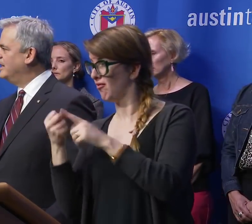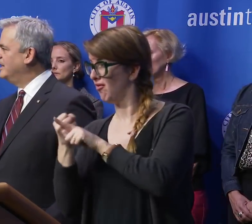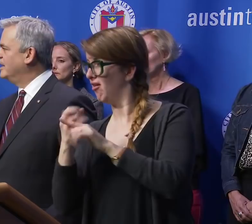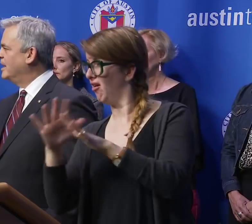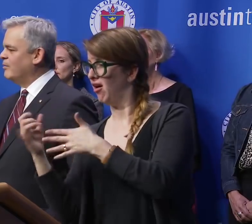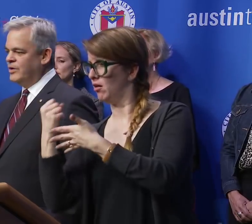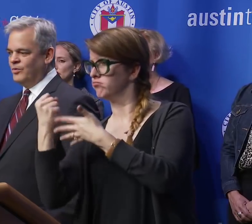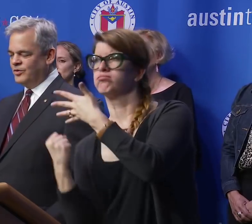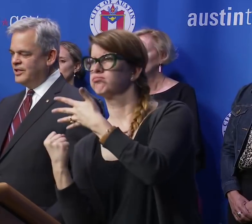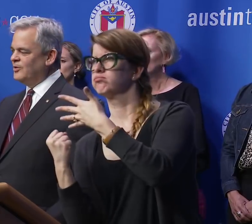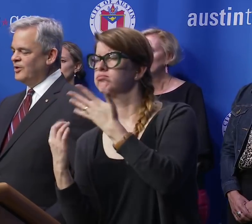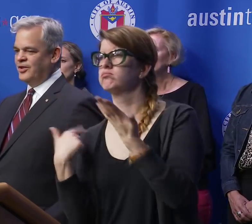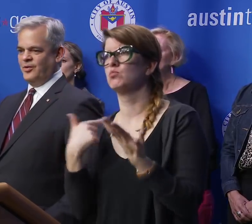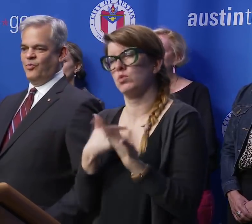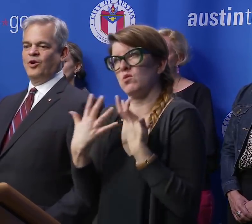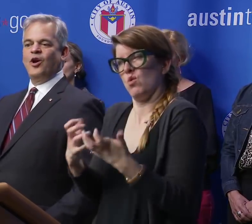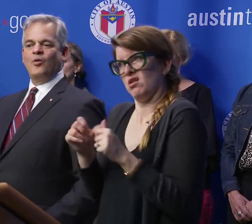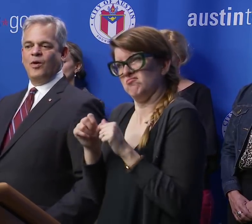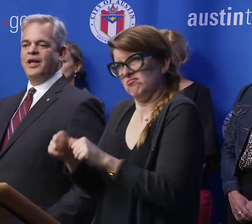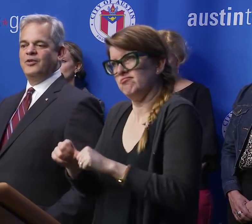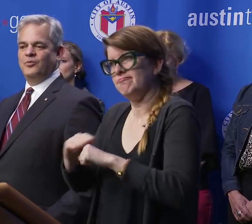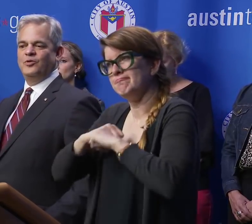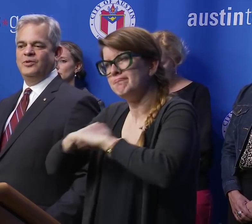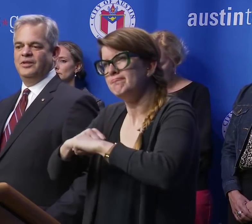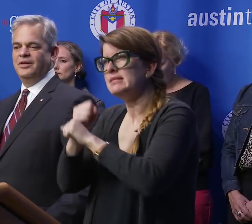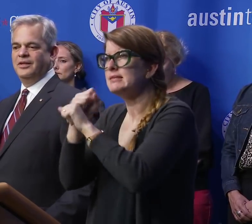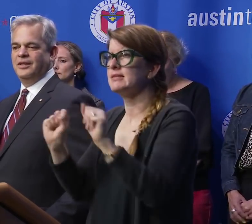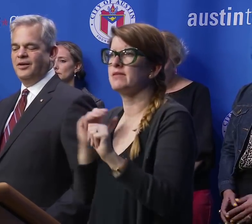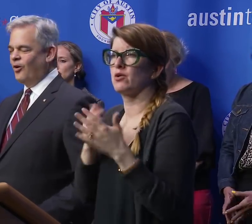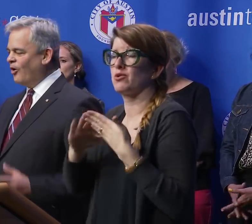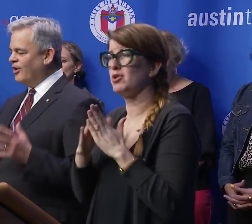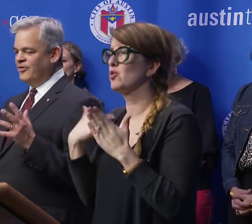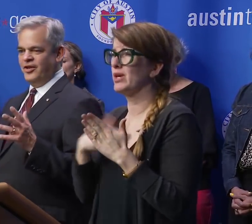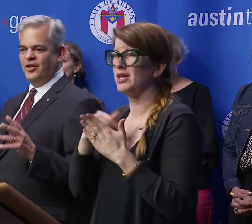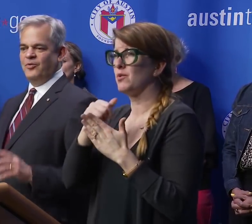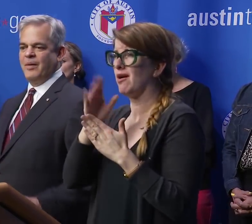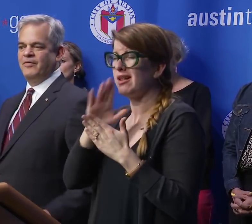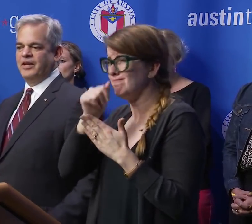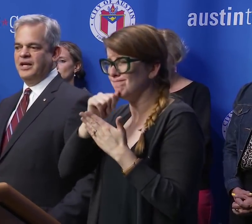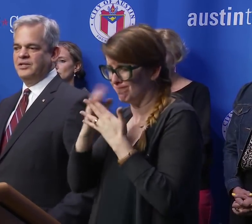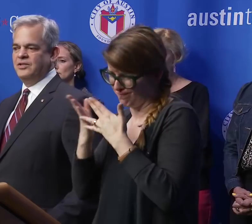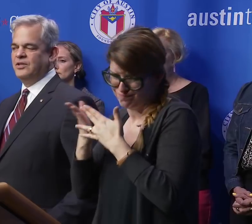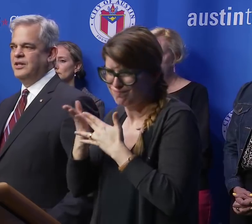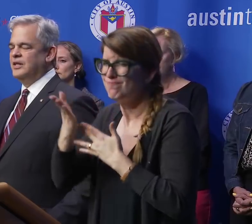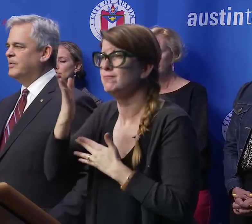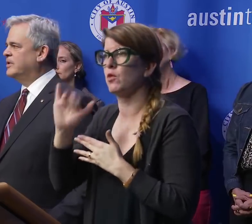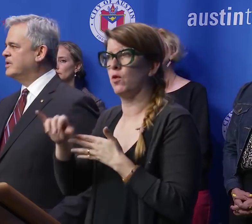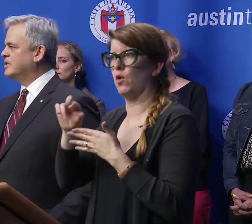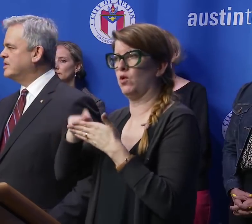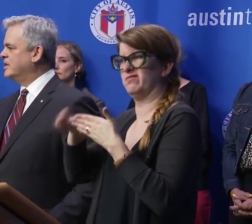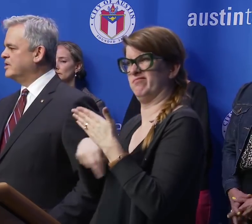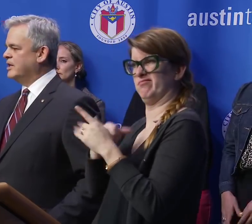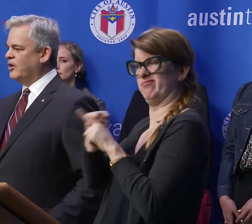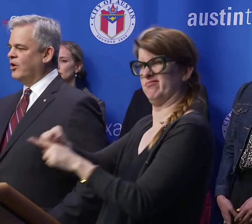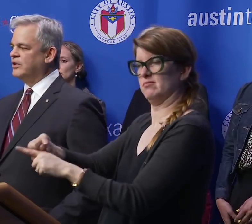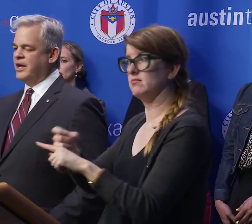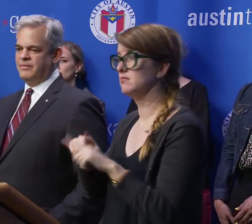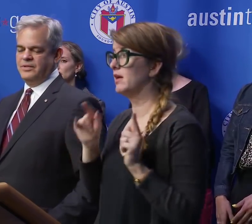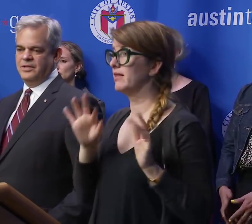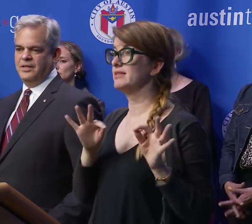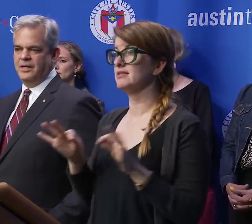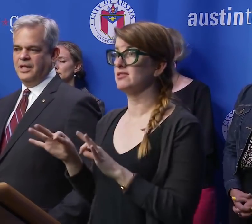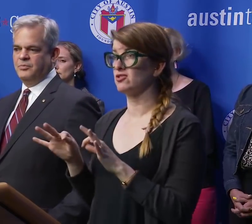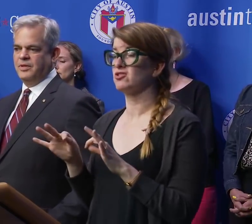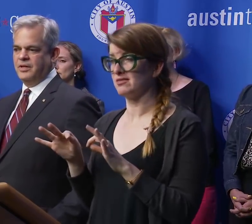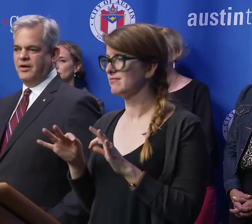community. And we will deal with and work our way through all of the other ramifications. But this decision at all